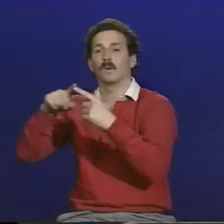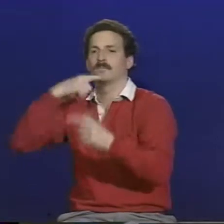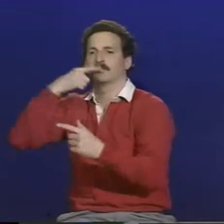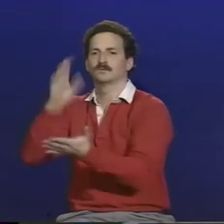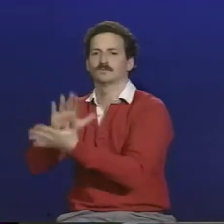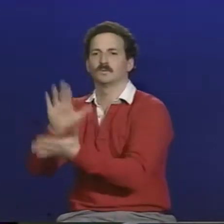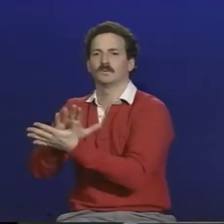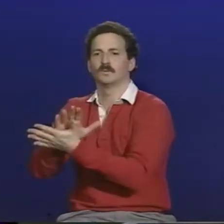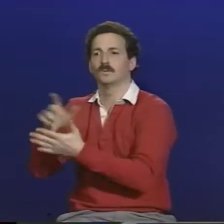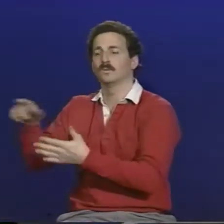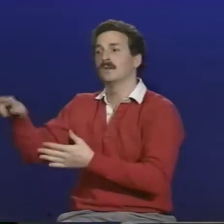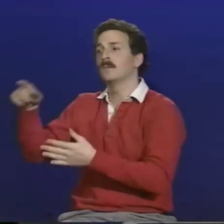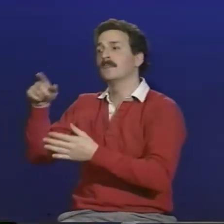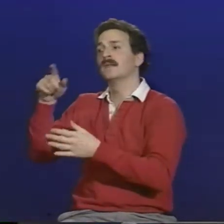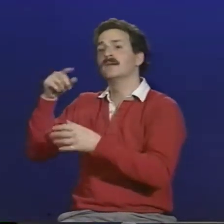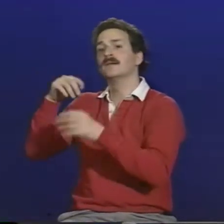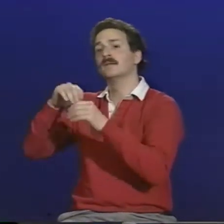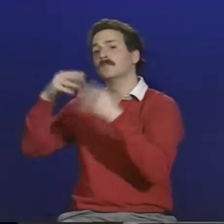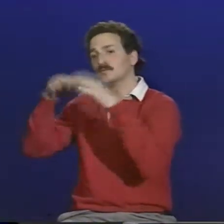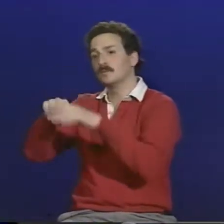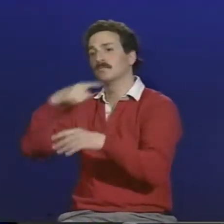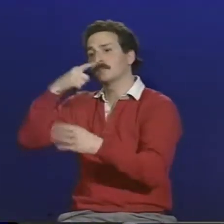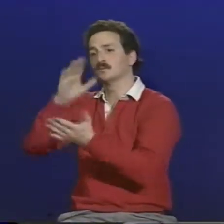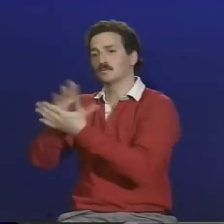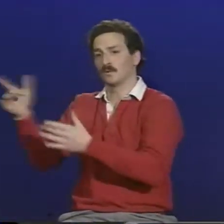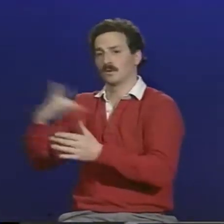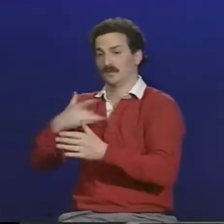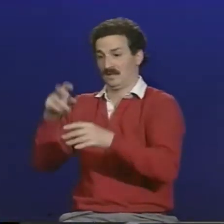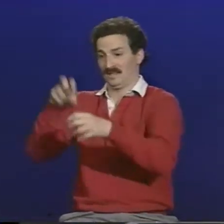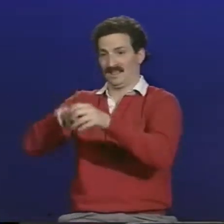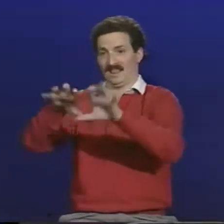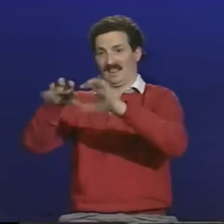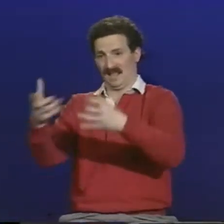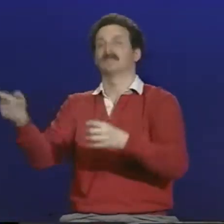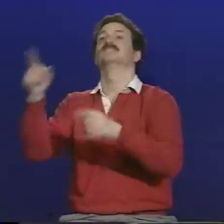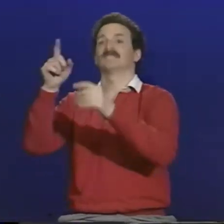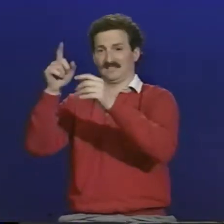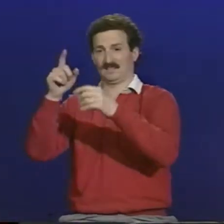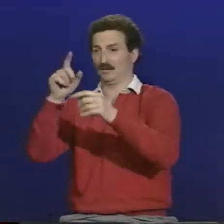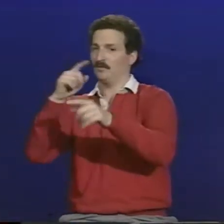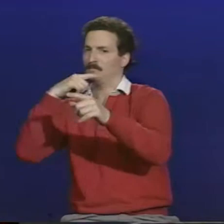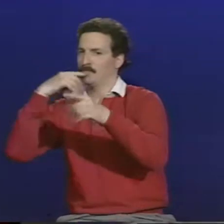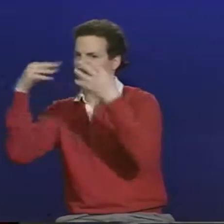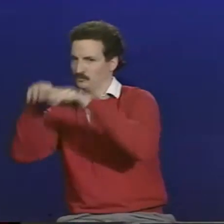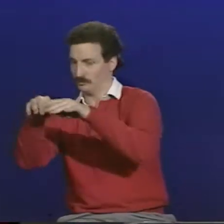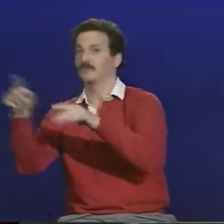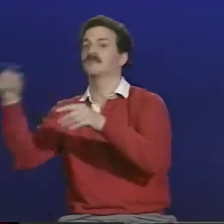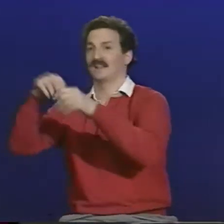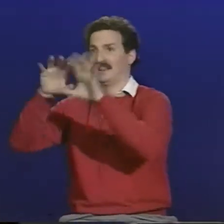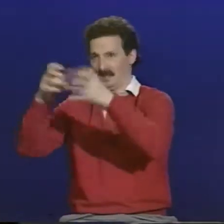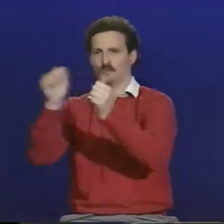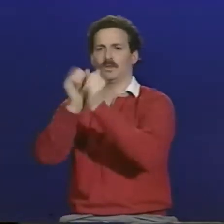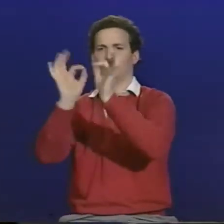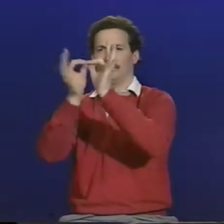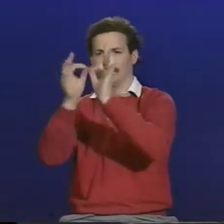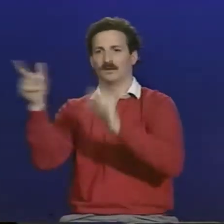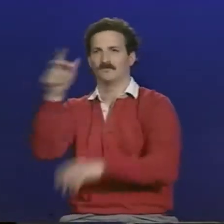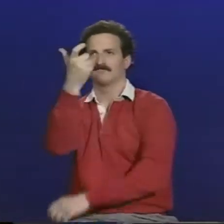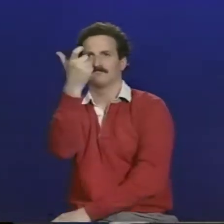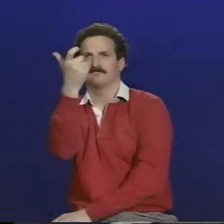That opportunity had never really been there for them in those mainstream public school settings. What would happen is the student, and again I'm talking about mainstream